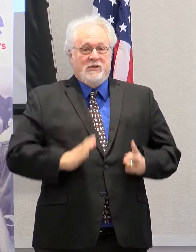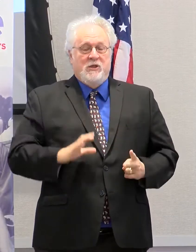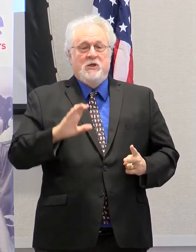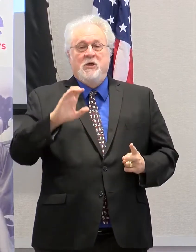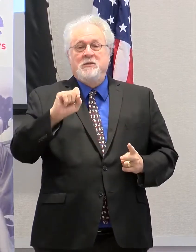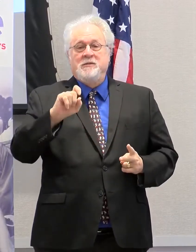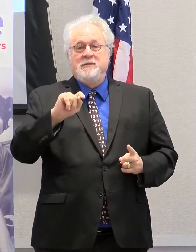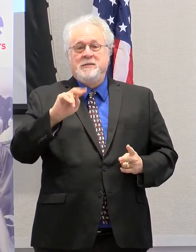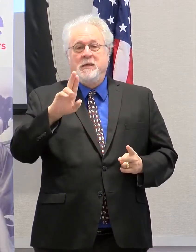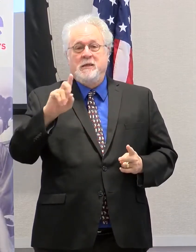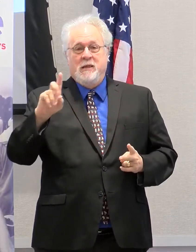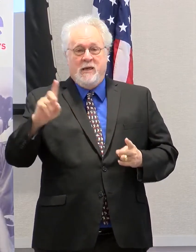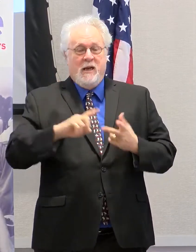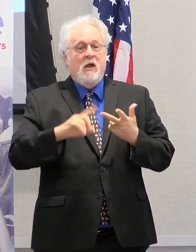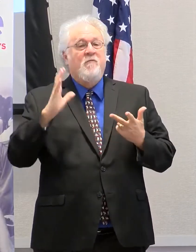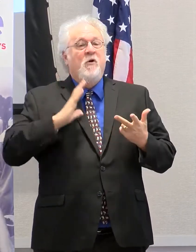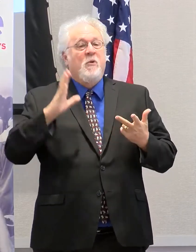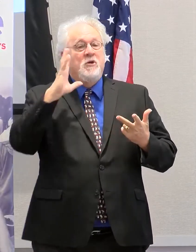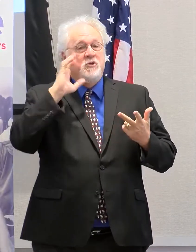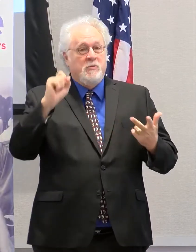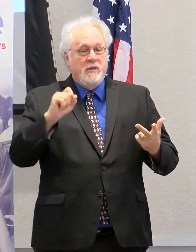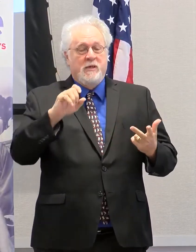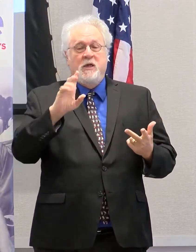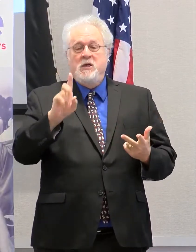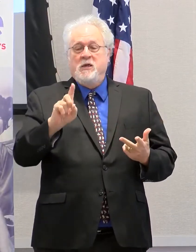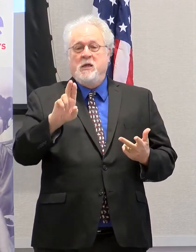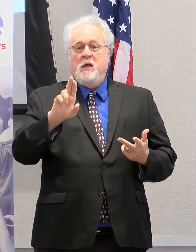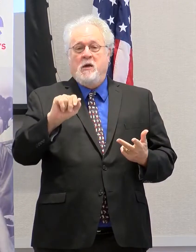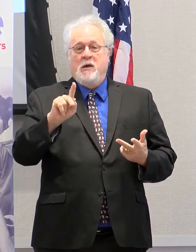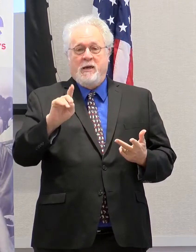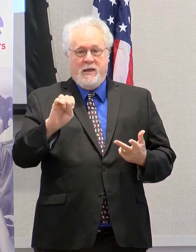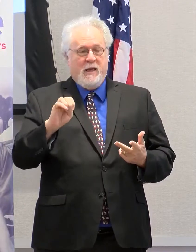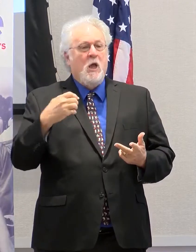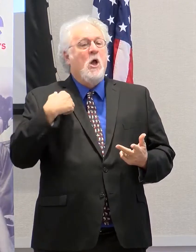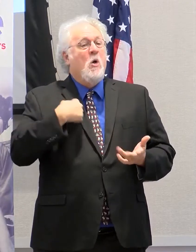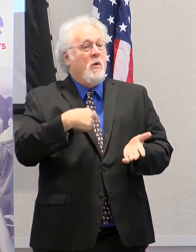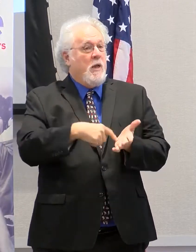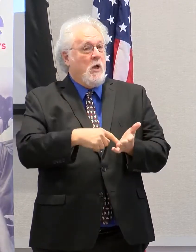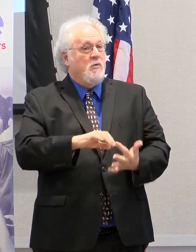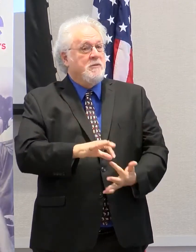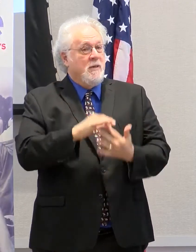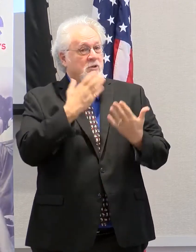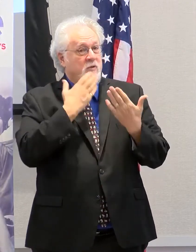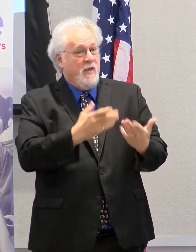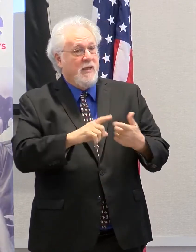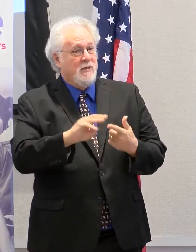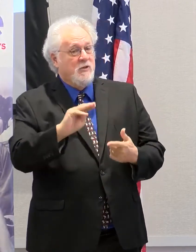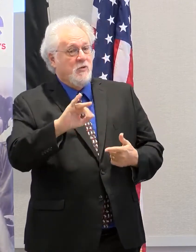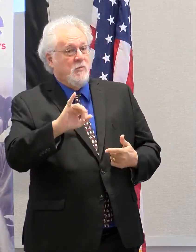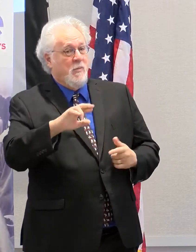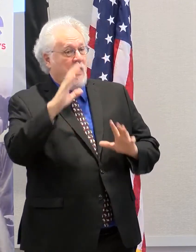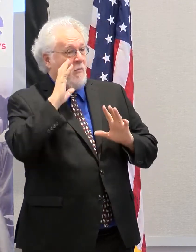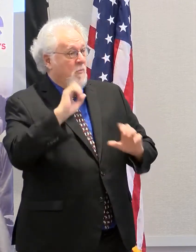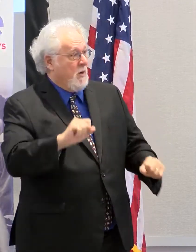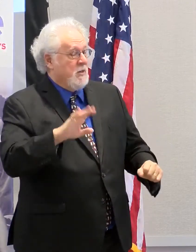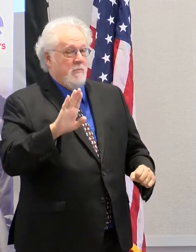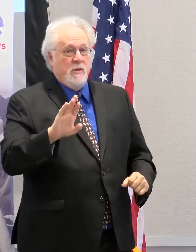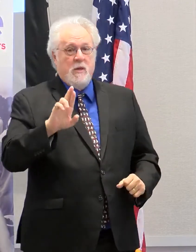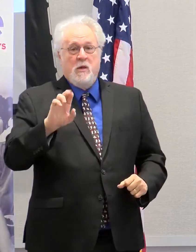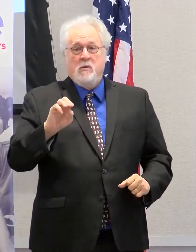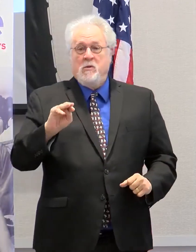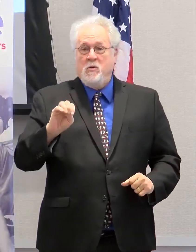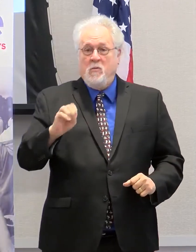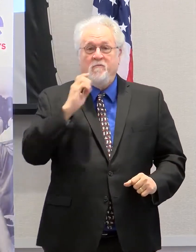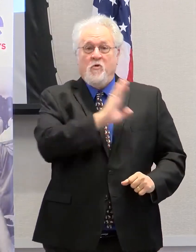-Steib, and former Superintendent Warren Drake. And we owe special thanks to Mayor President Sharon Weston-Broom